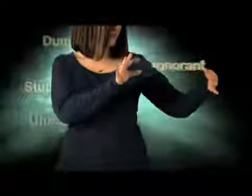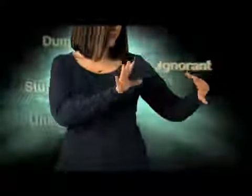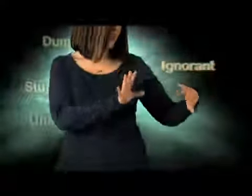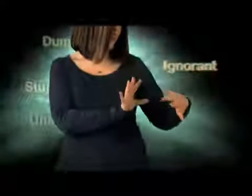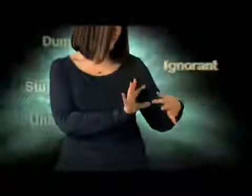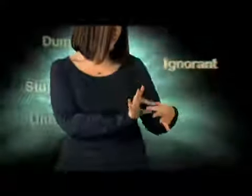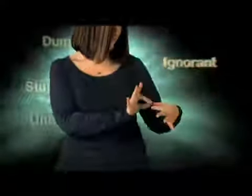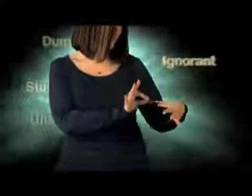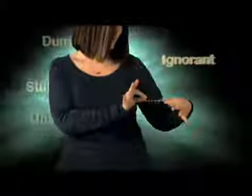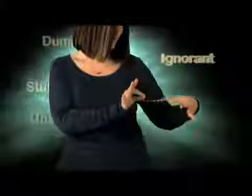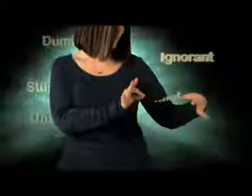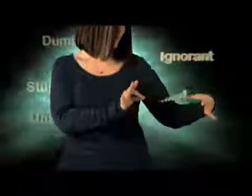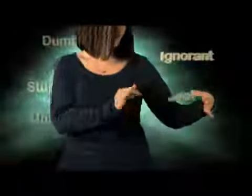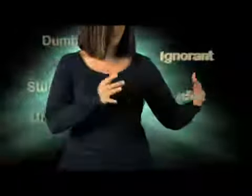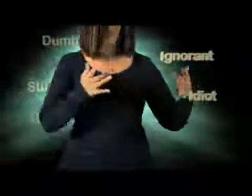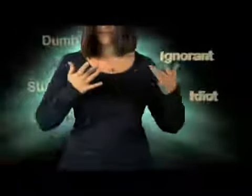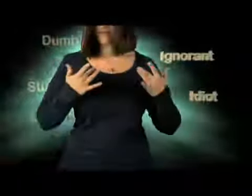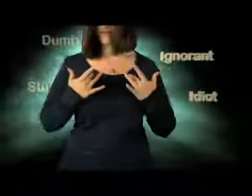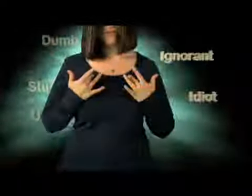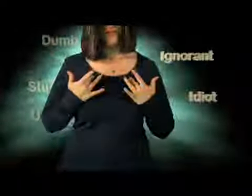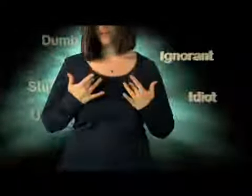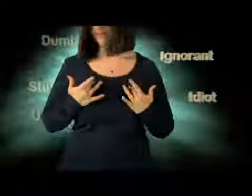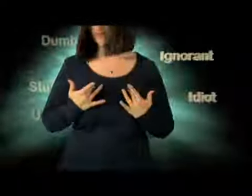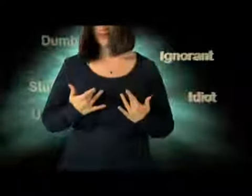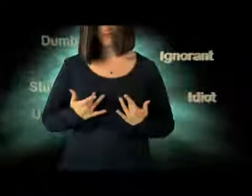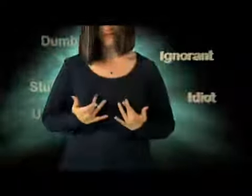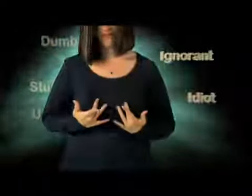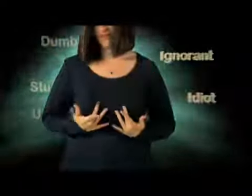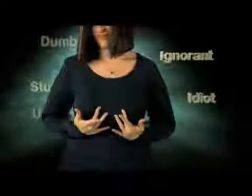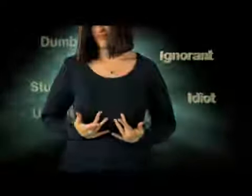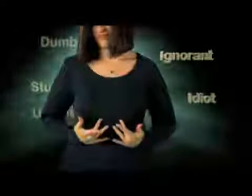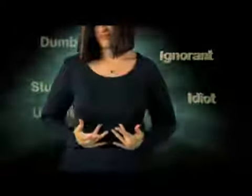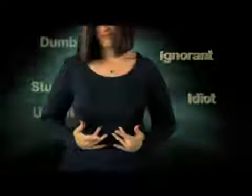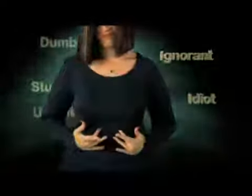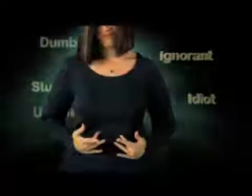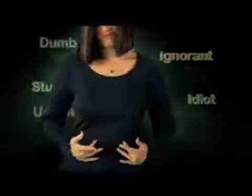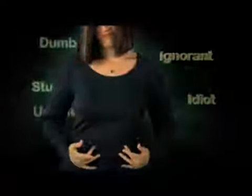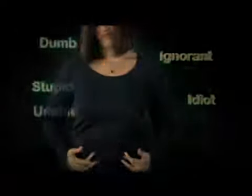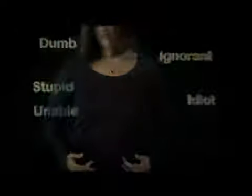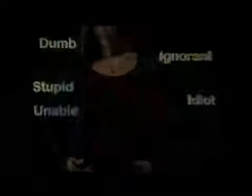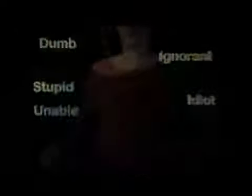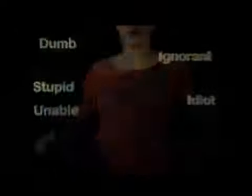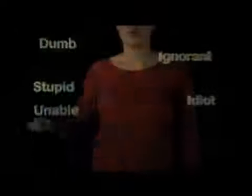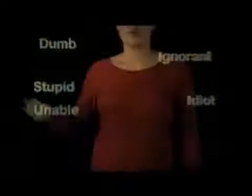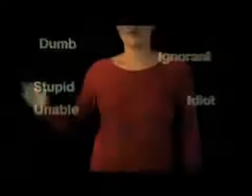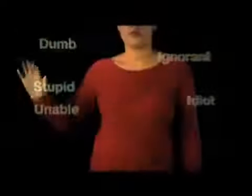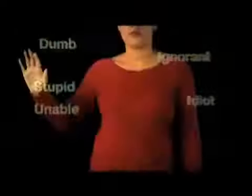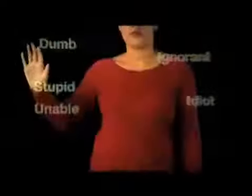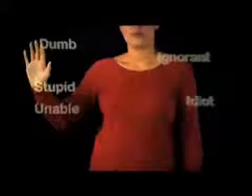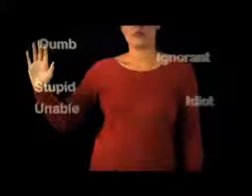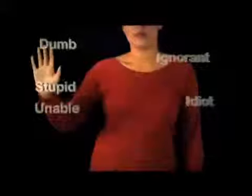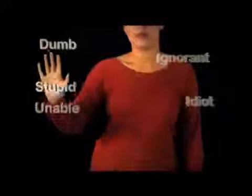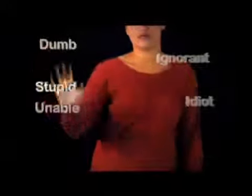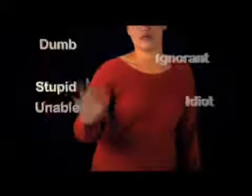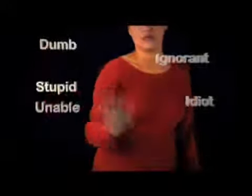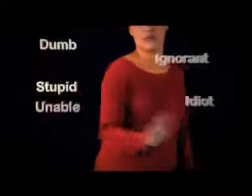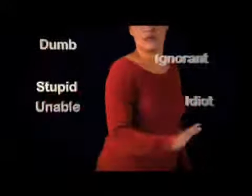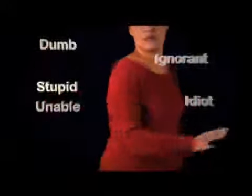can't bring me down. No, no. So don't you bring me